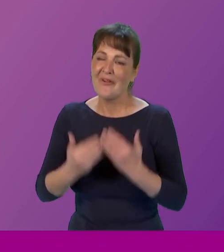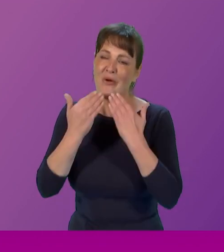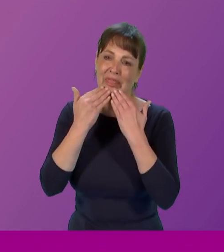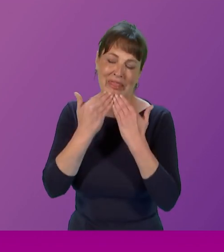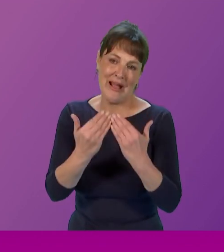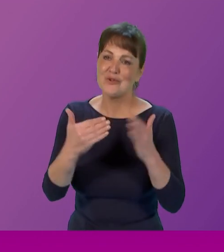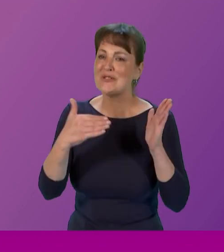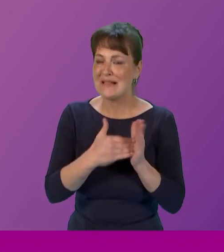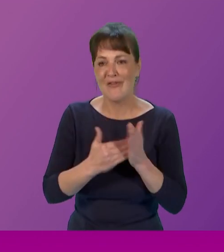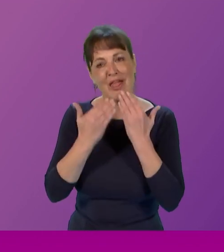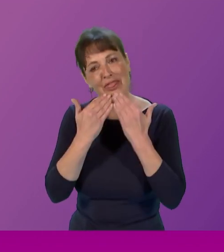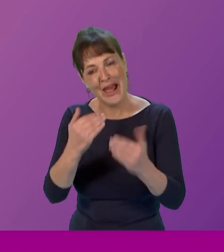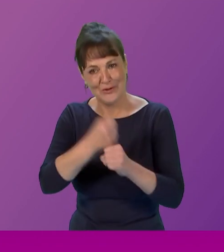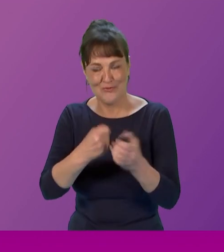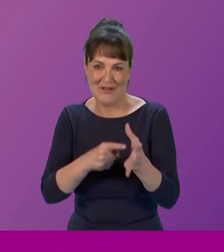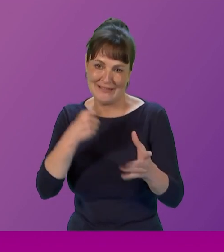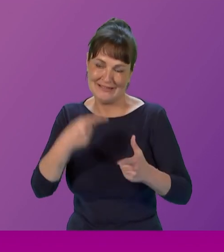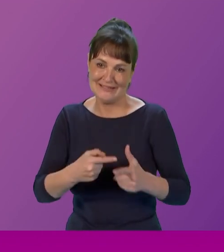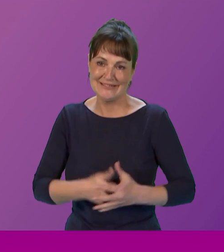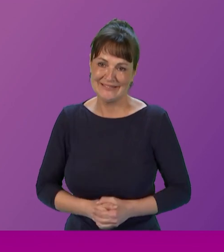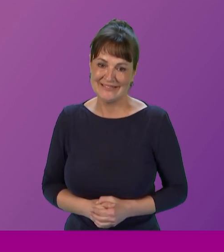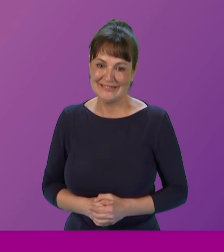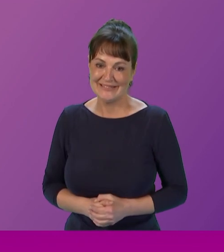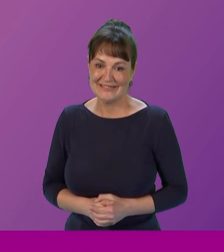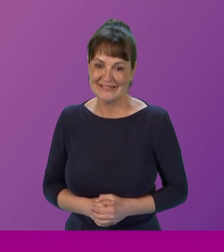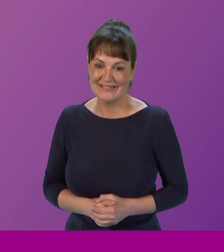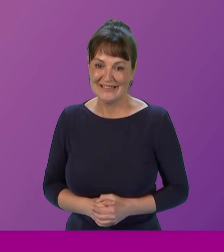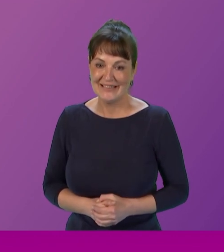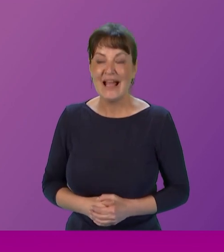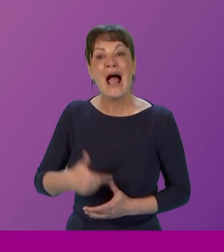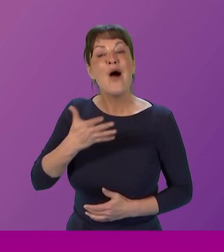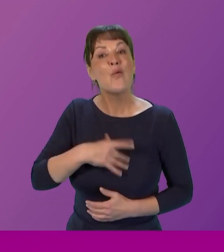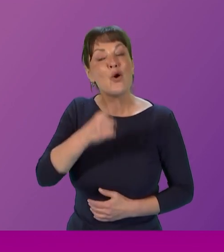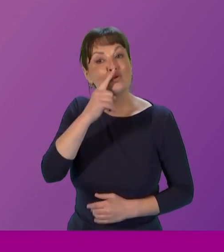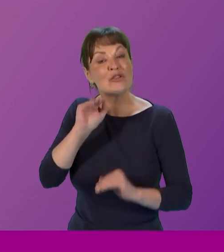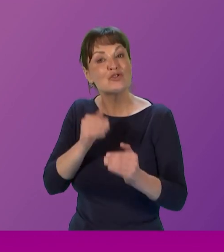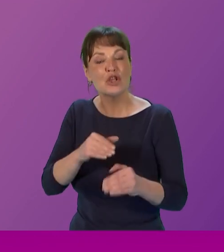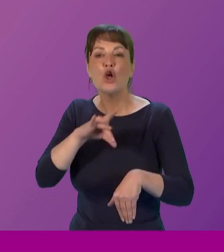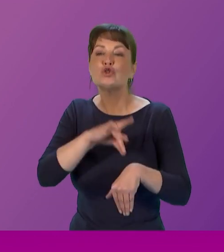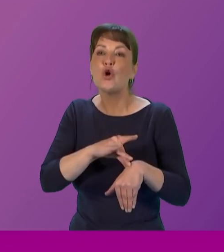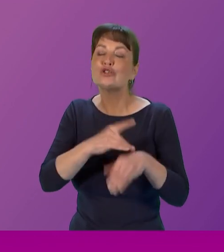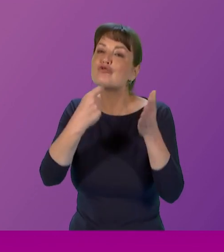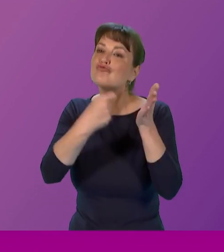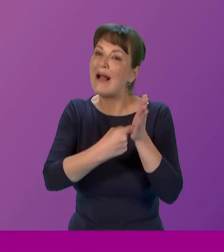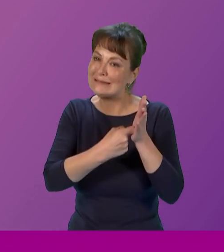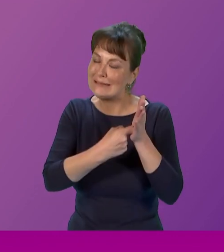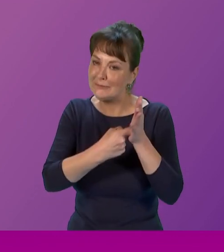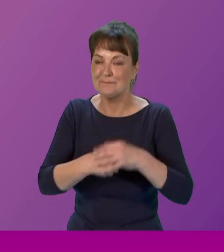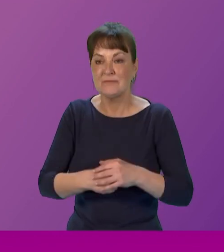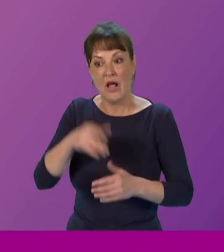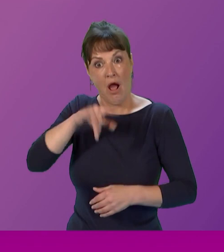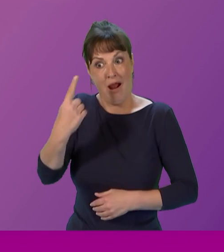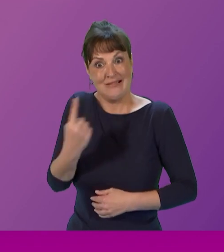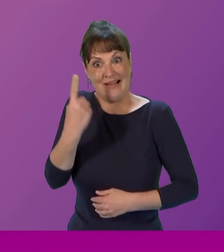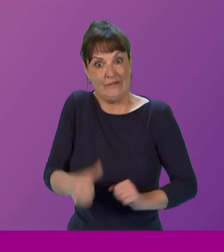Zara thank you Grace I would now like to introduce Dr Radhika Govinda a senior lecturer